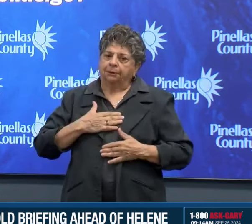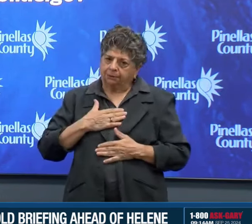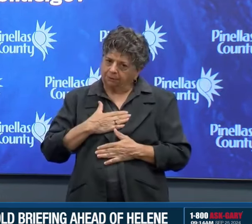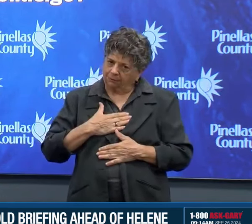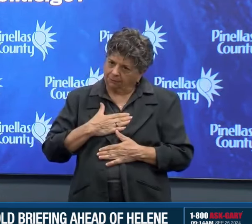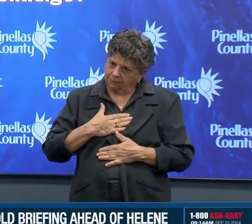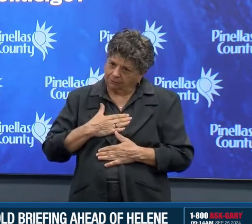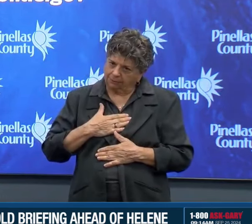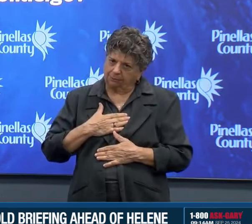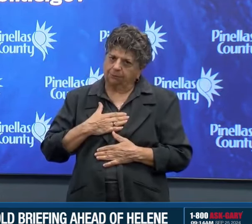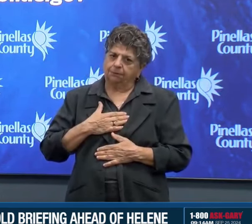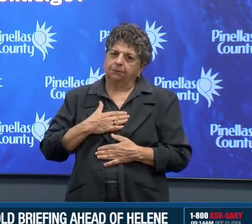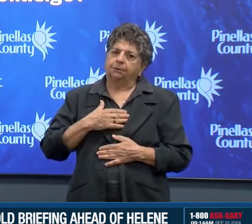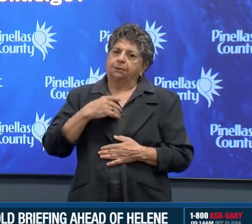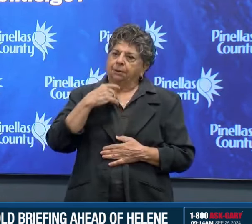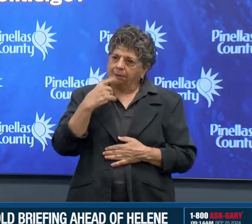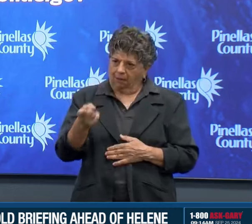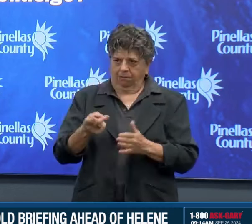out before tomorrow.